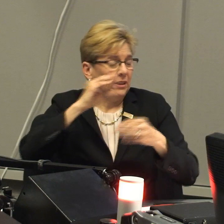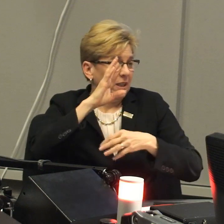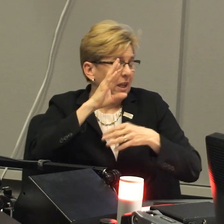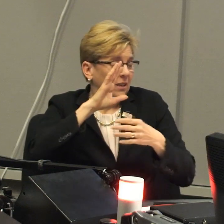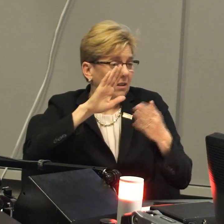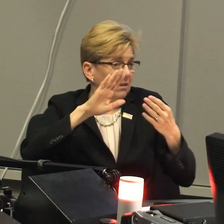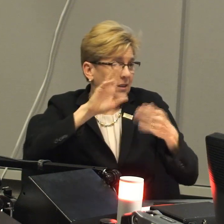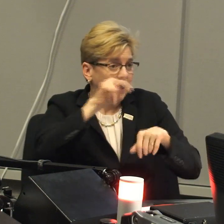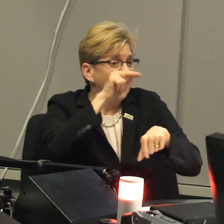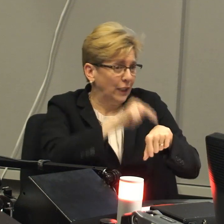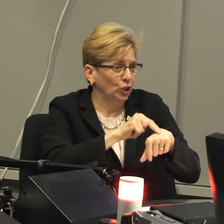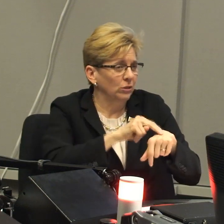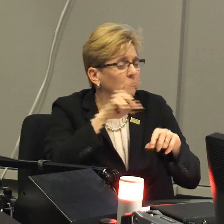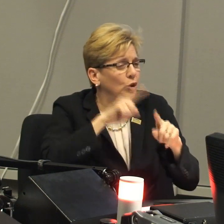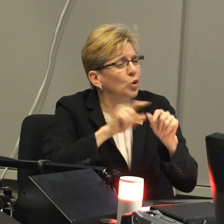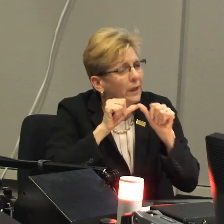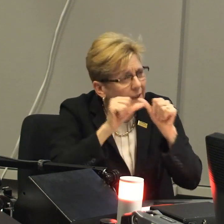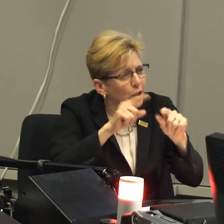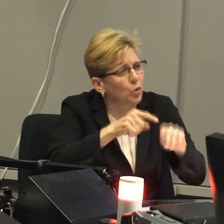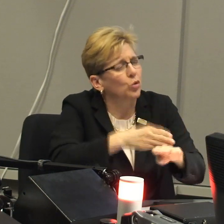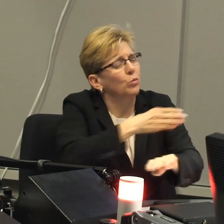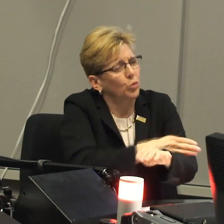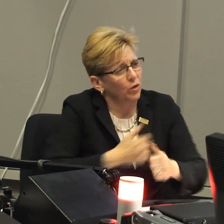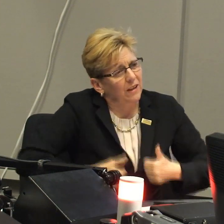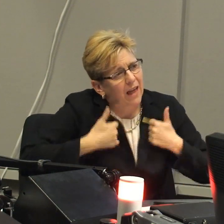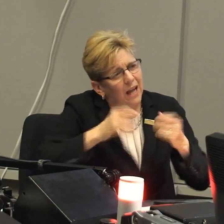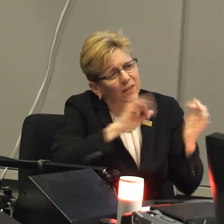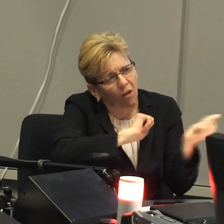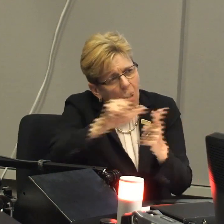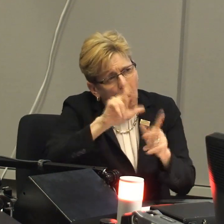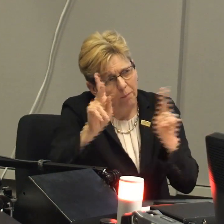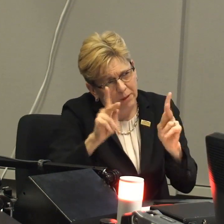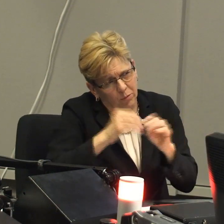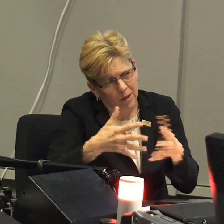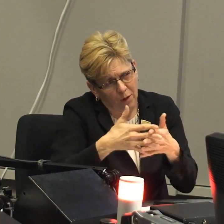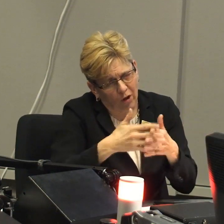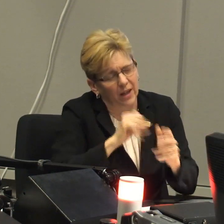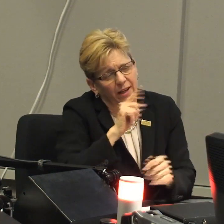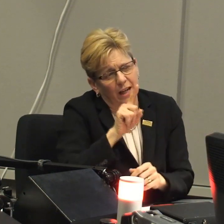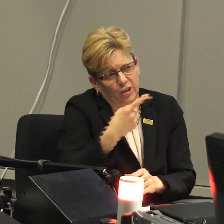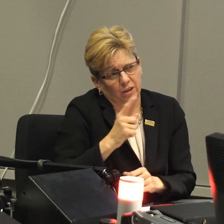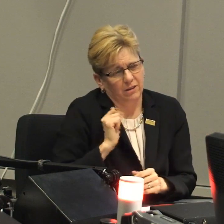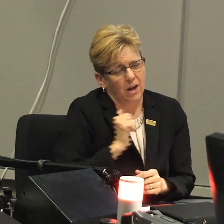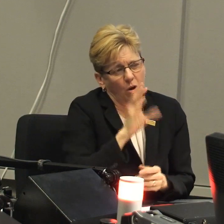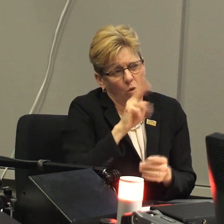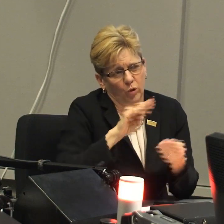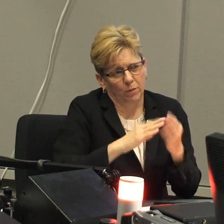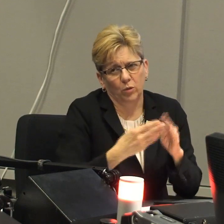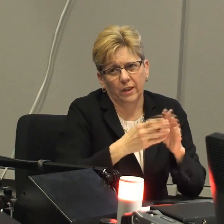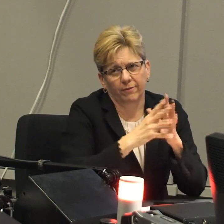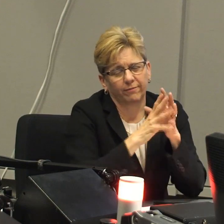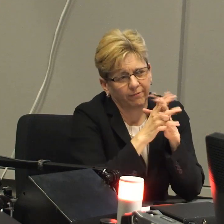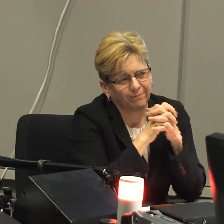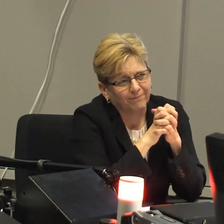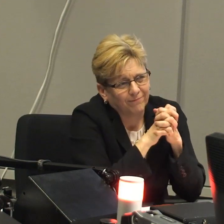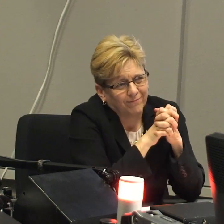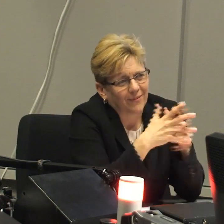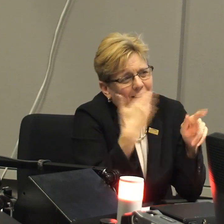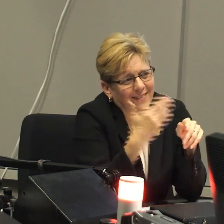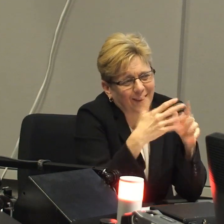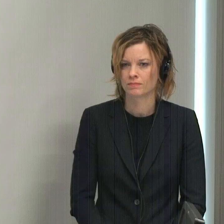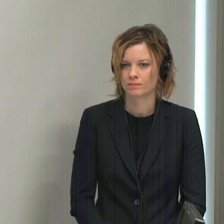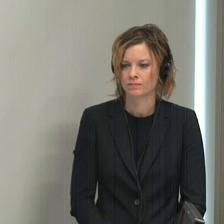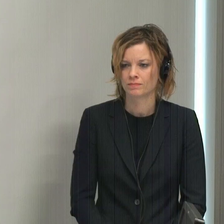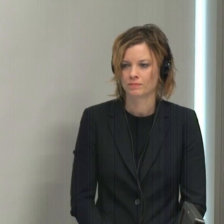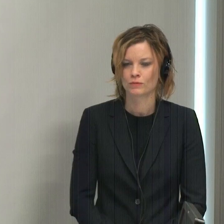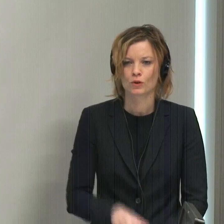administration, Congress, and really the nation to continue to improve the lives of all people in America, not just our own communities.